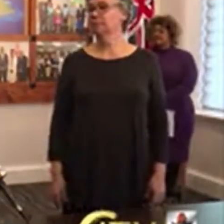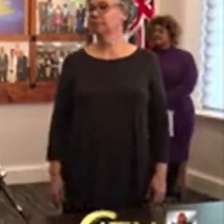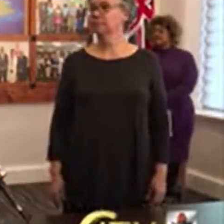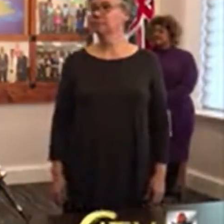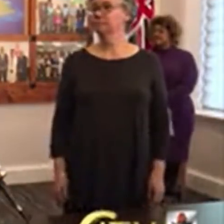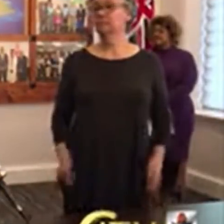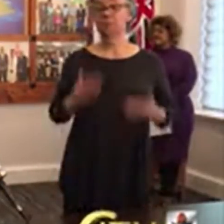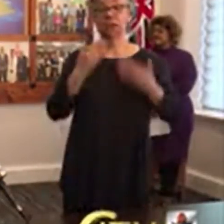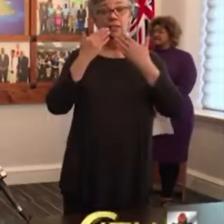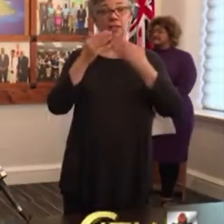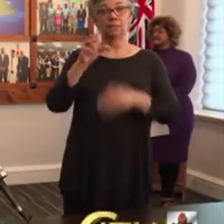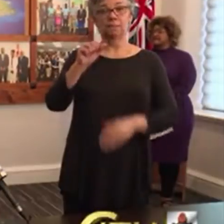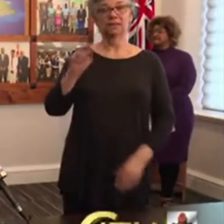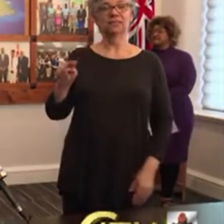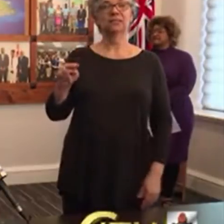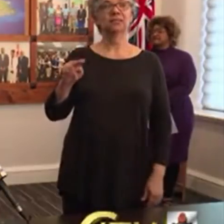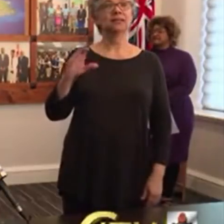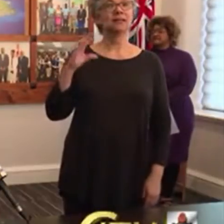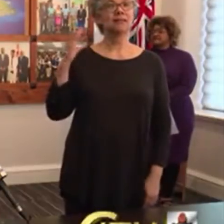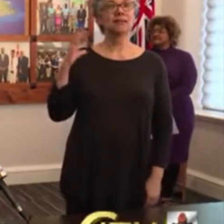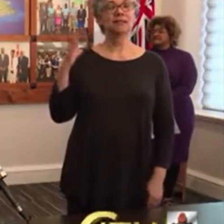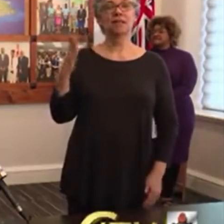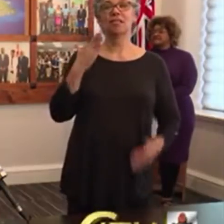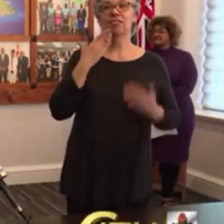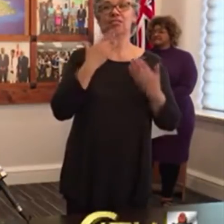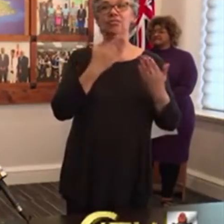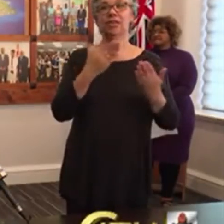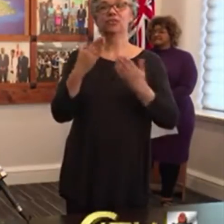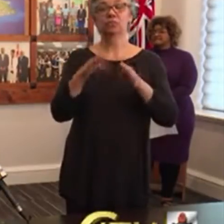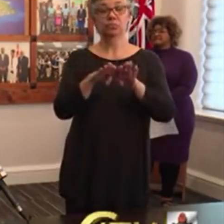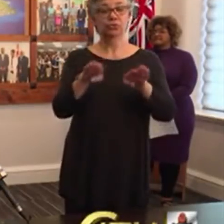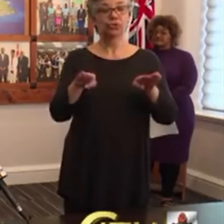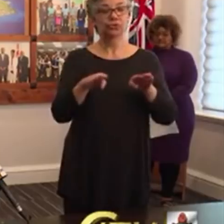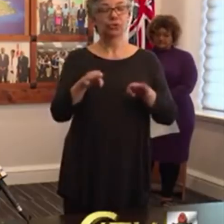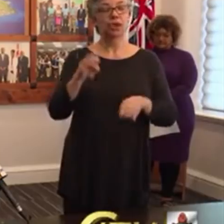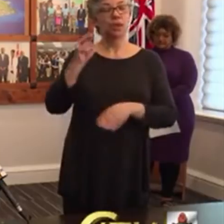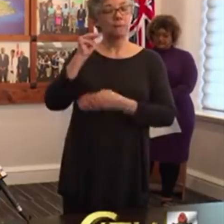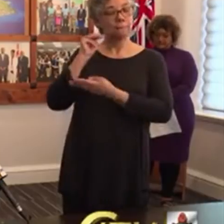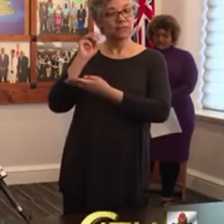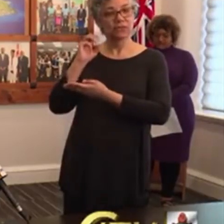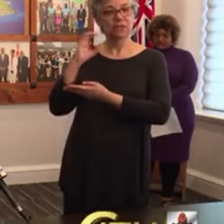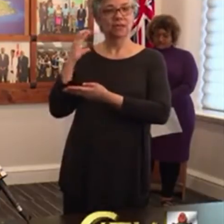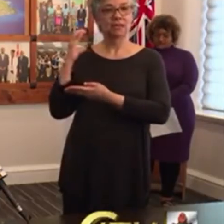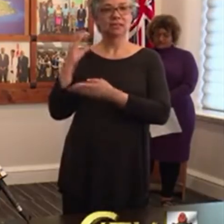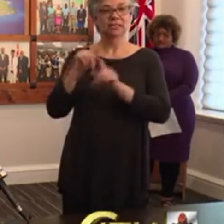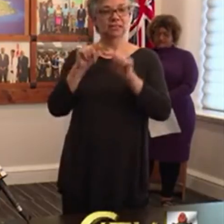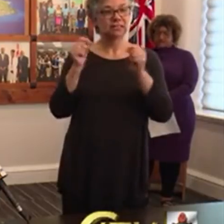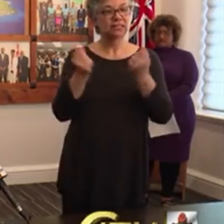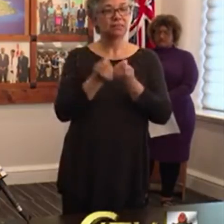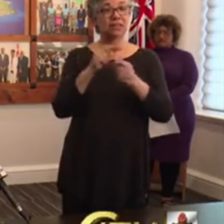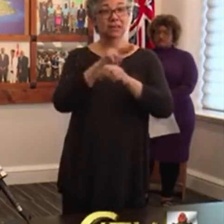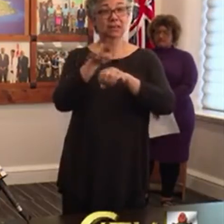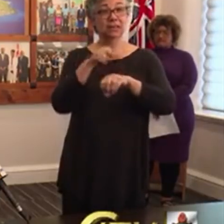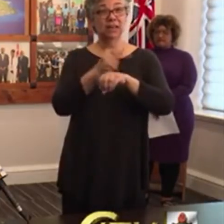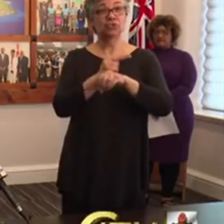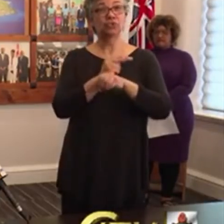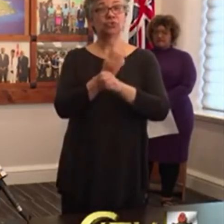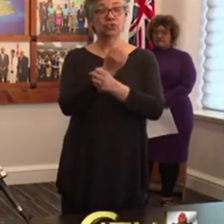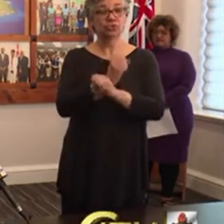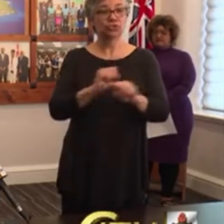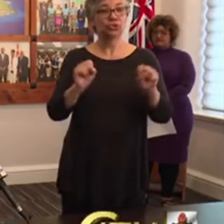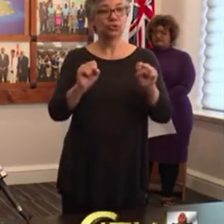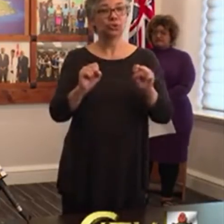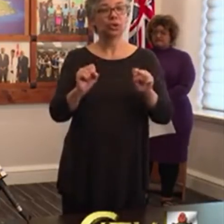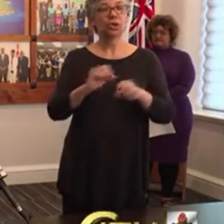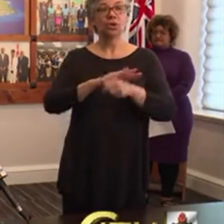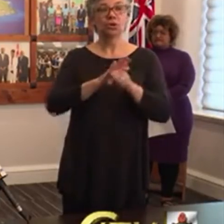Thank you, Minister Keynes. and I'd like to extend the thanks of Bermuda to Minister Keynes, his team at National Security and the COVID-19 EMO,